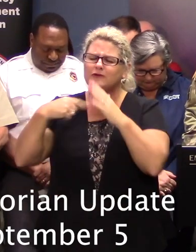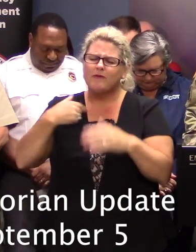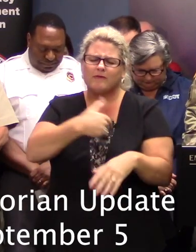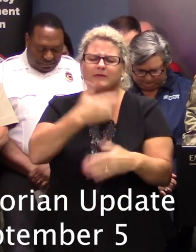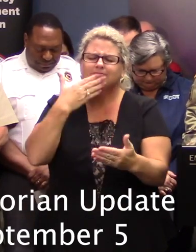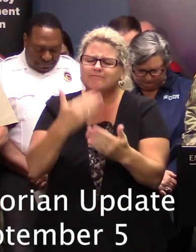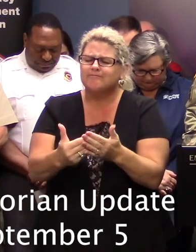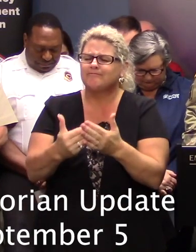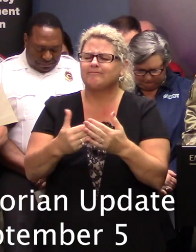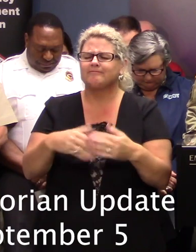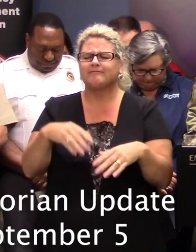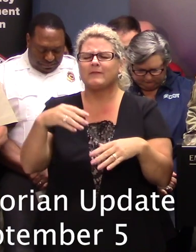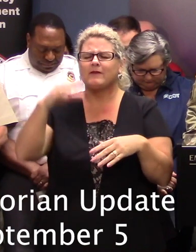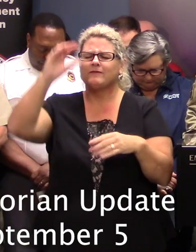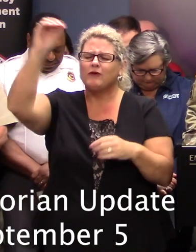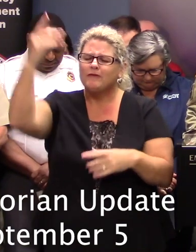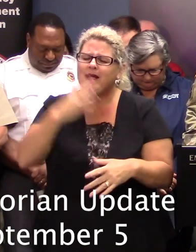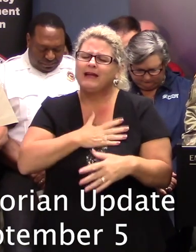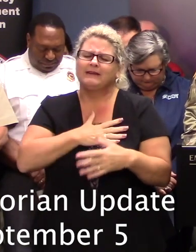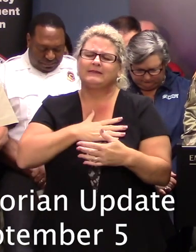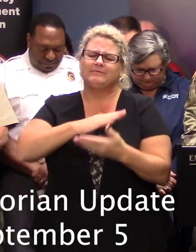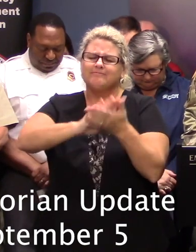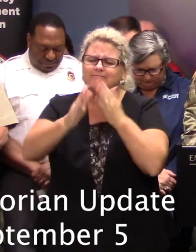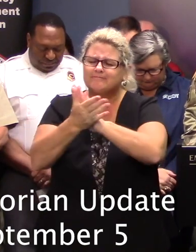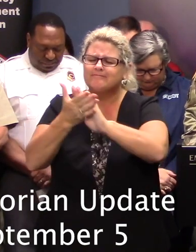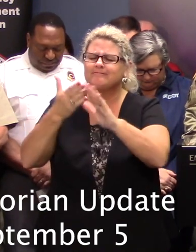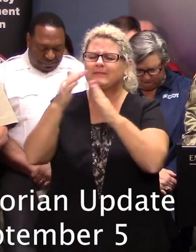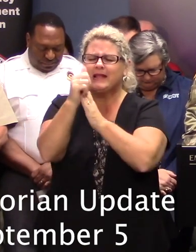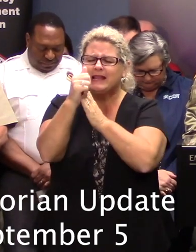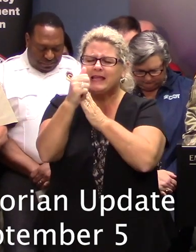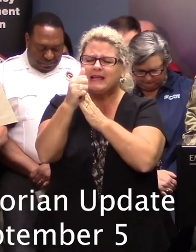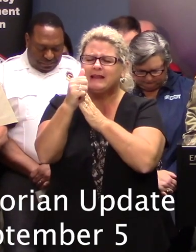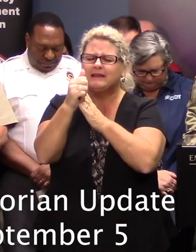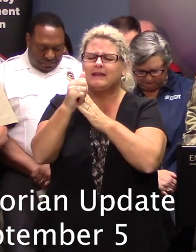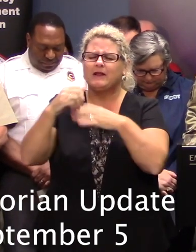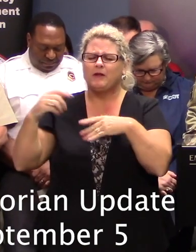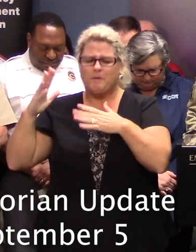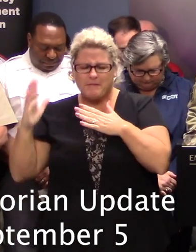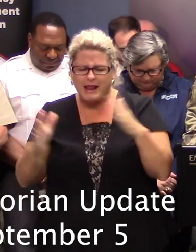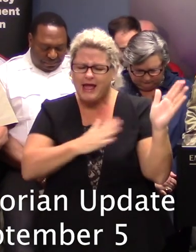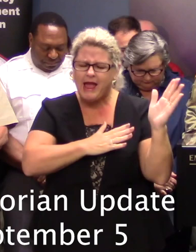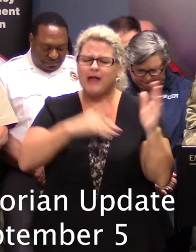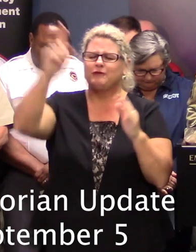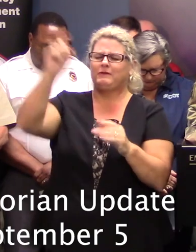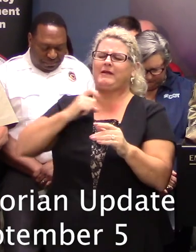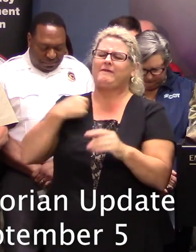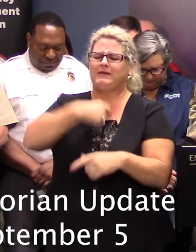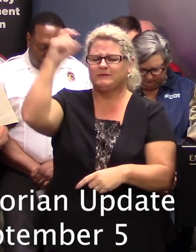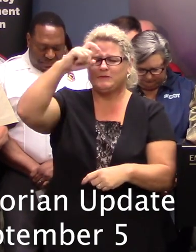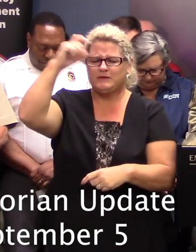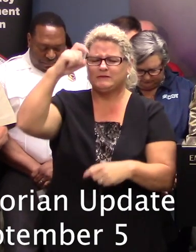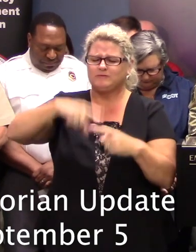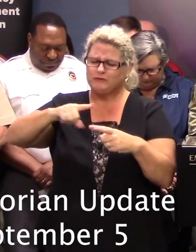grace, for leadership, for us having a plan, and for you giving us the wisdom to execute. Bless those